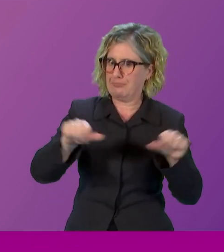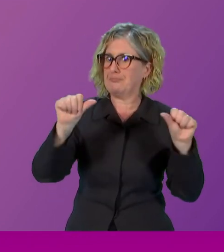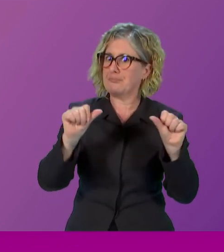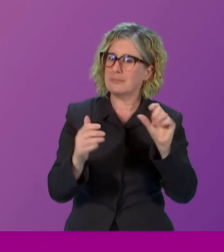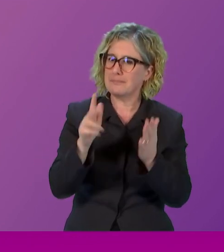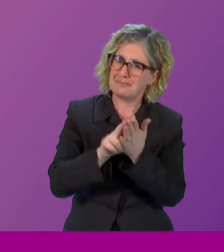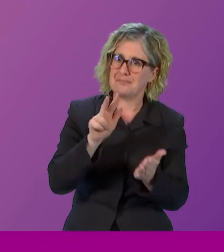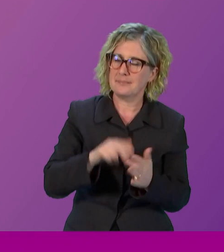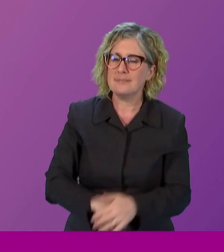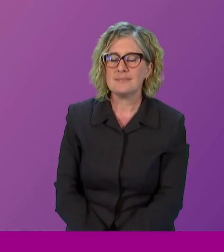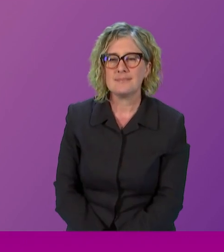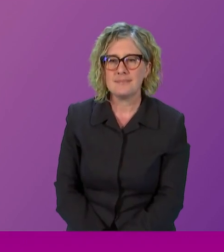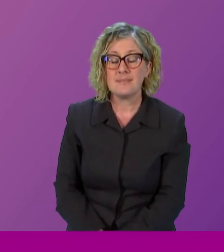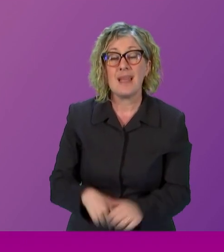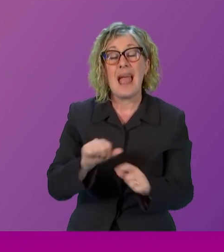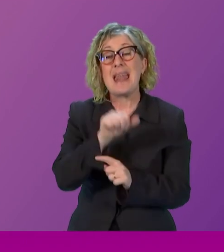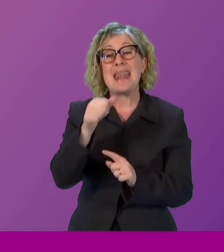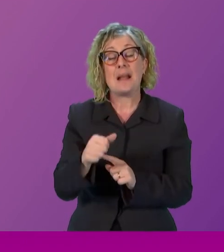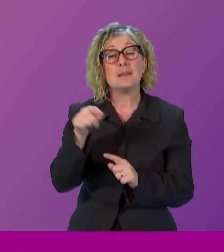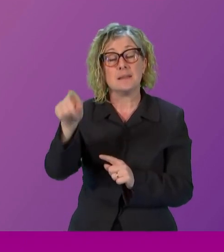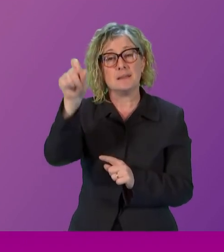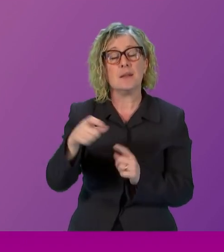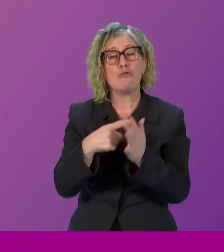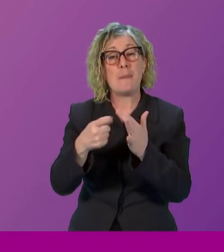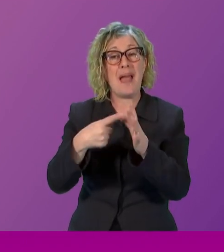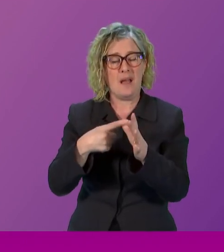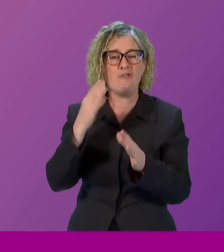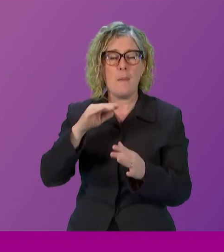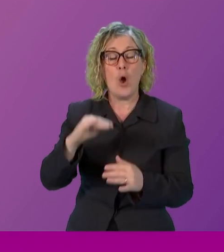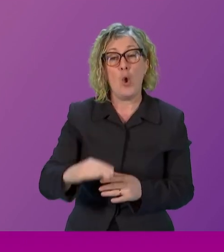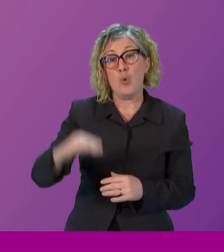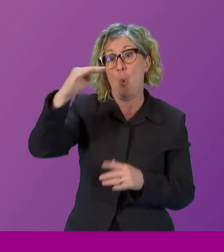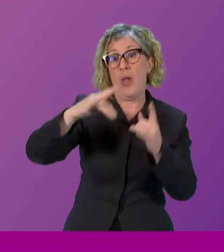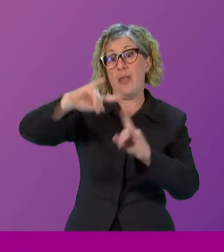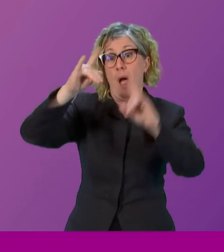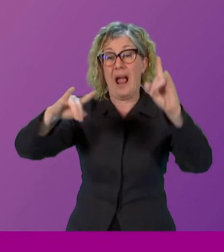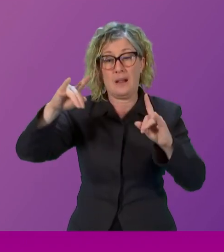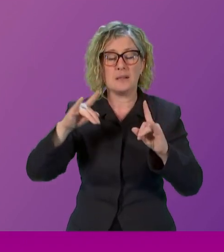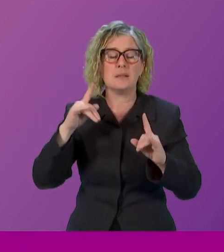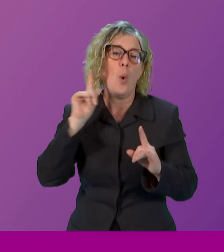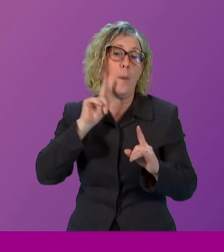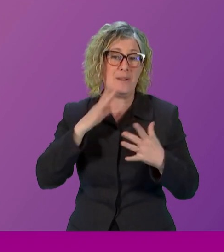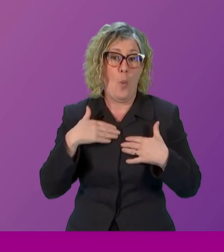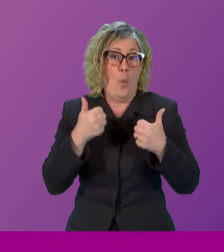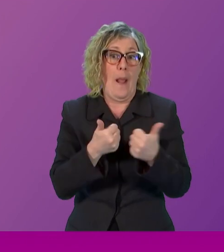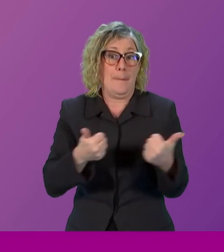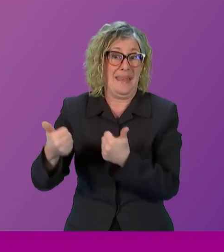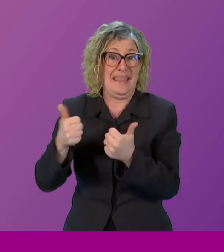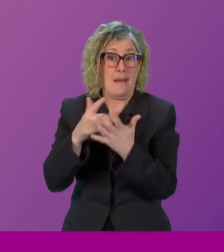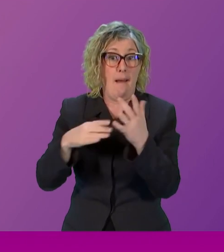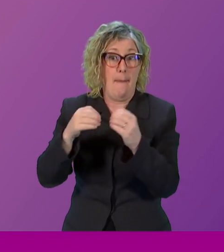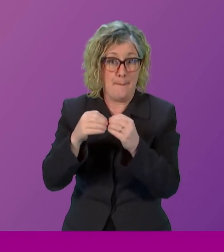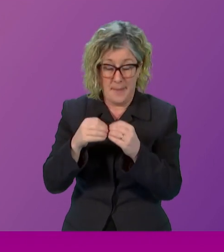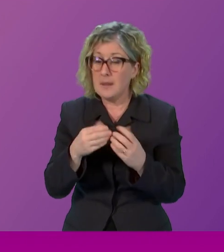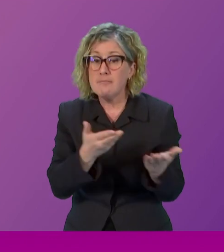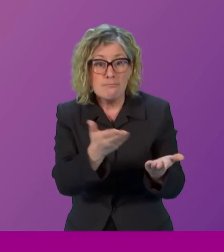from Rebecca Wymer from North Highland Women's Wellbeing Hub. Rebecca, please raise your hand so we know where you